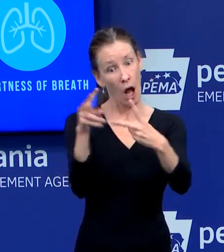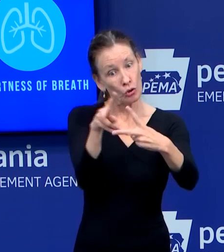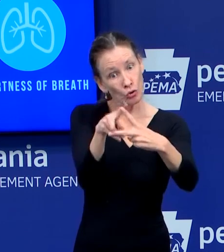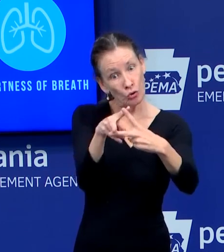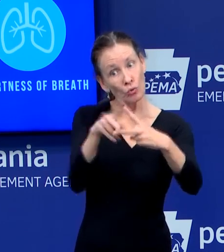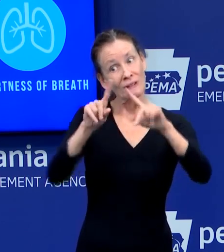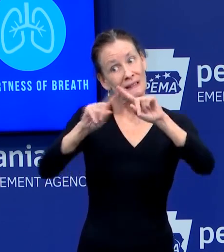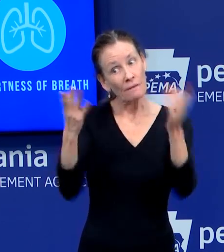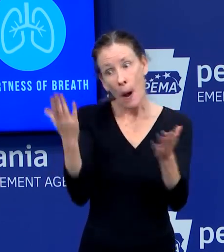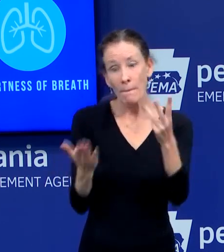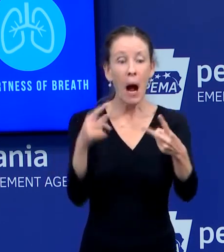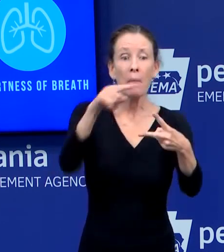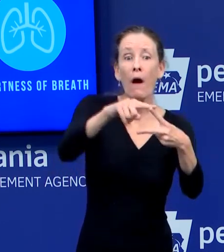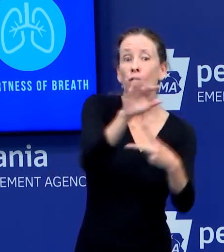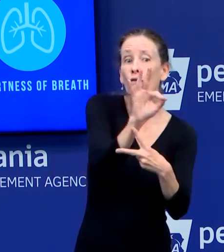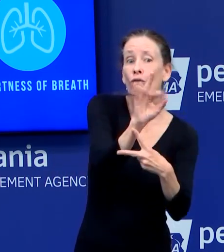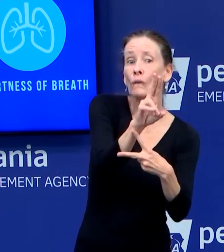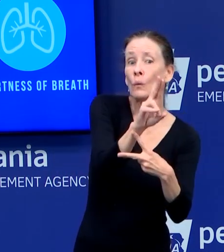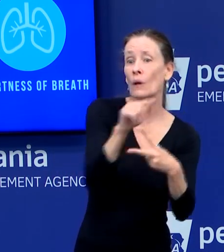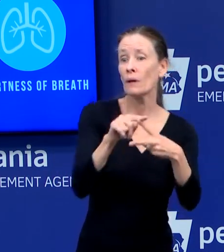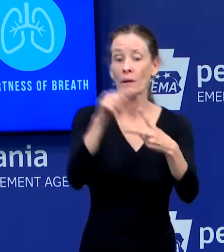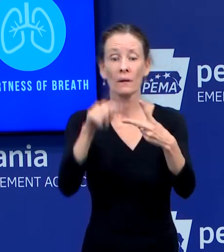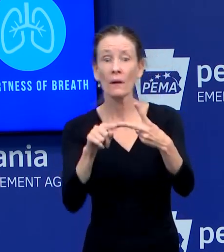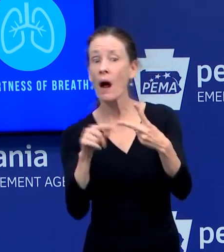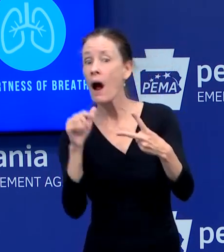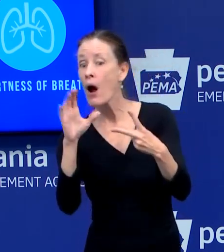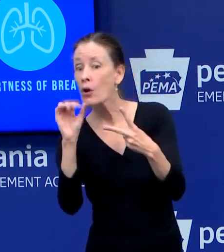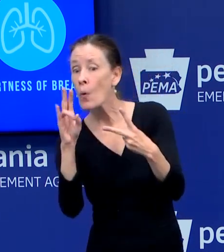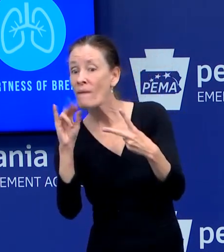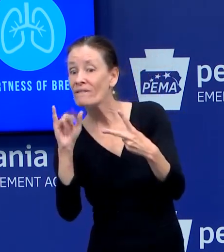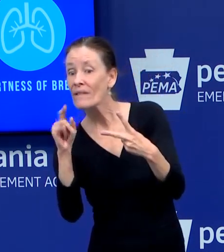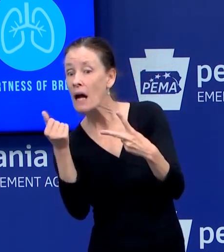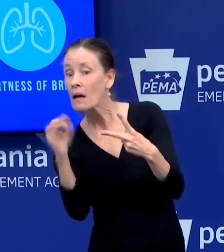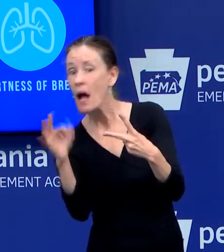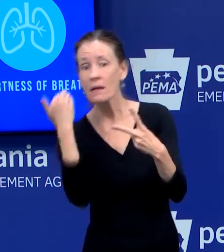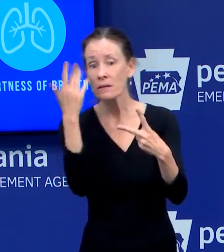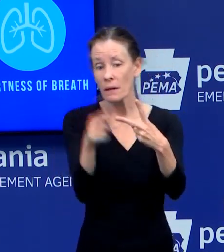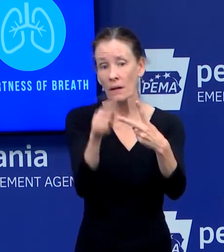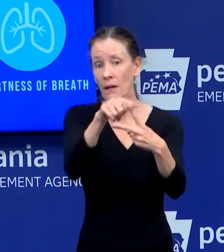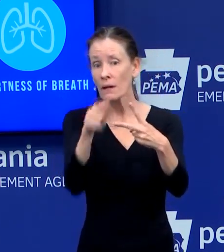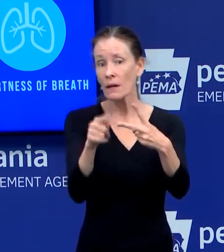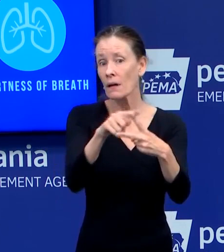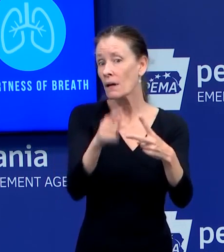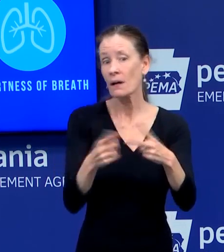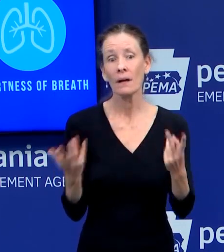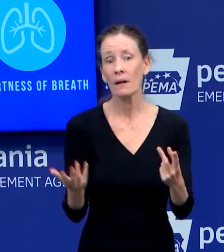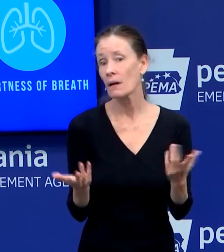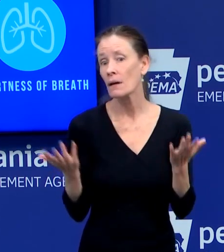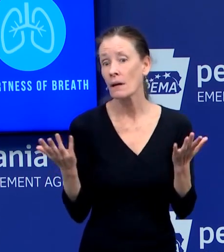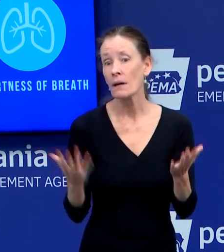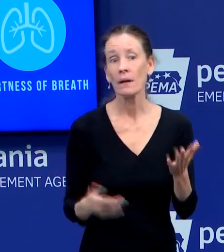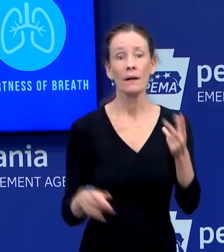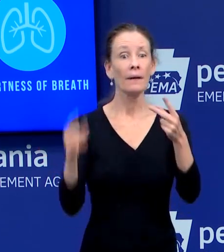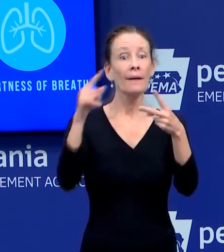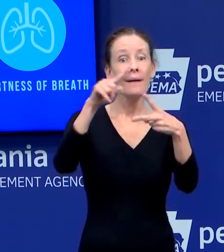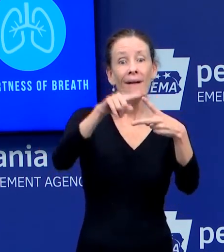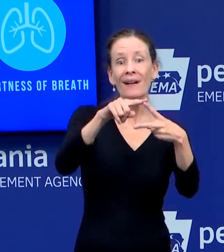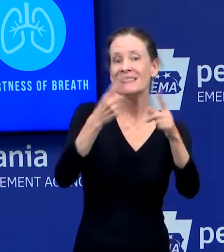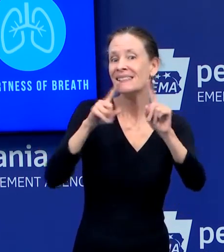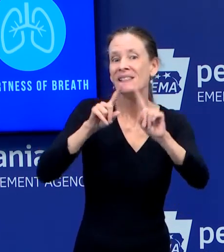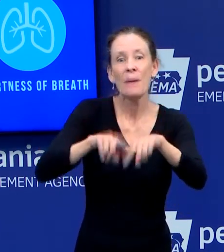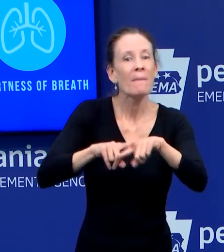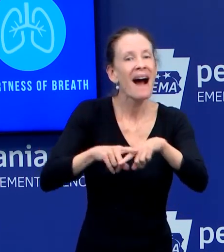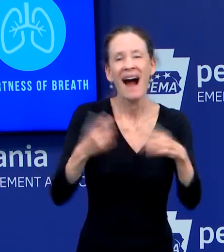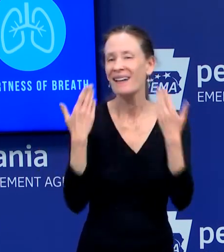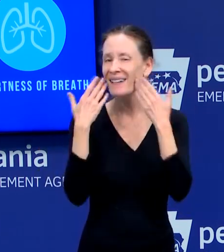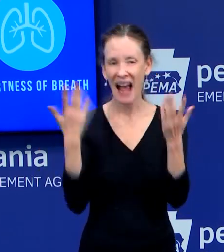they should consider COVID-19. That's not exactly to the CDC guidelines, but that's completely different than population-based testing, which would really be